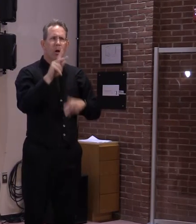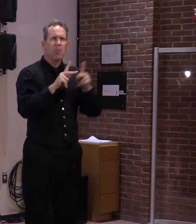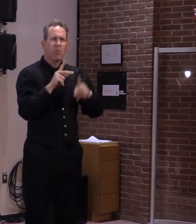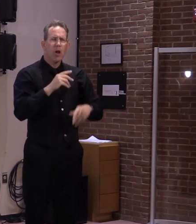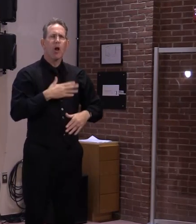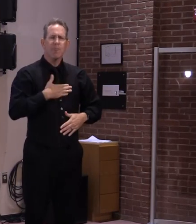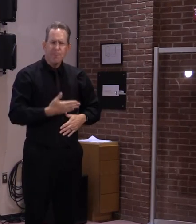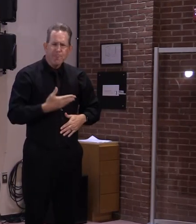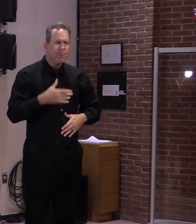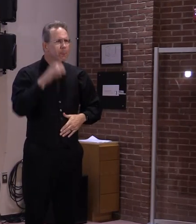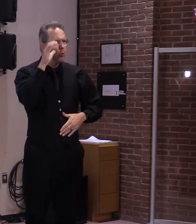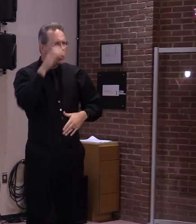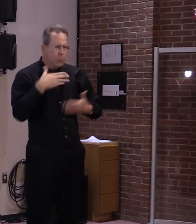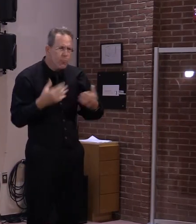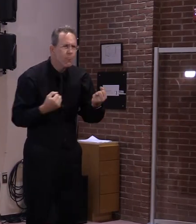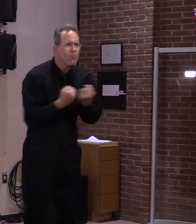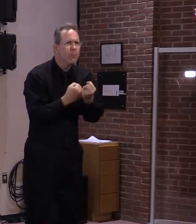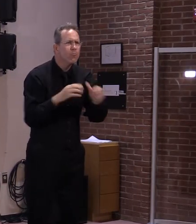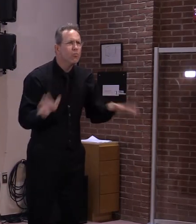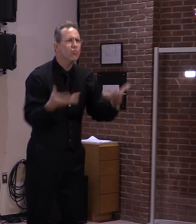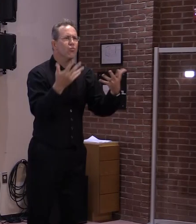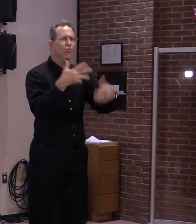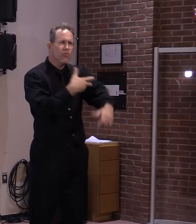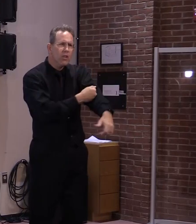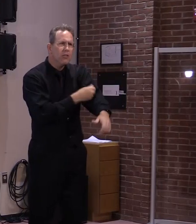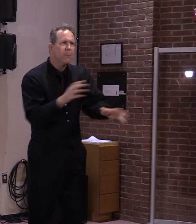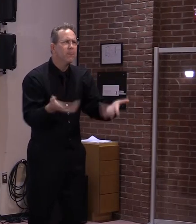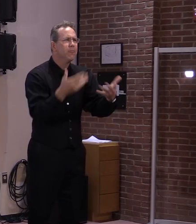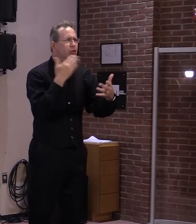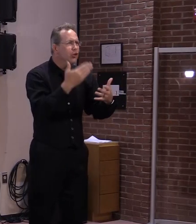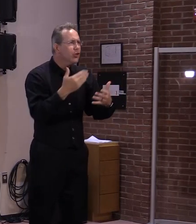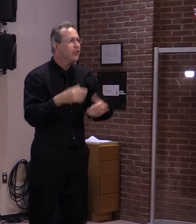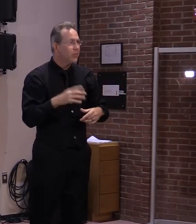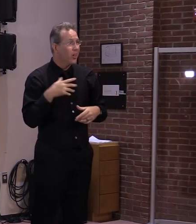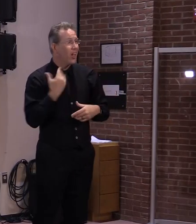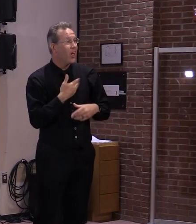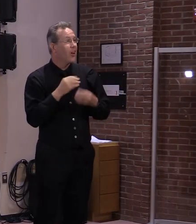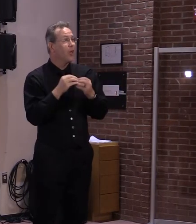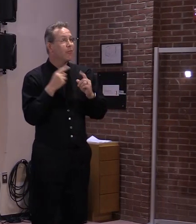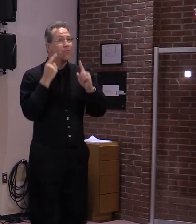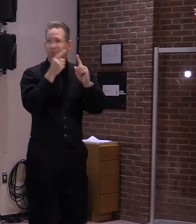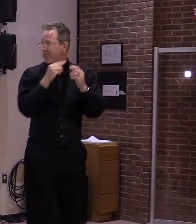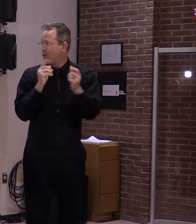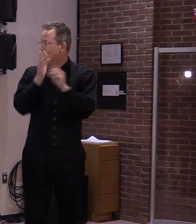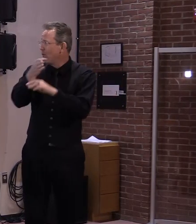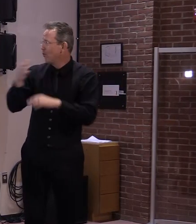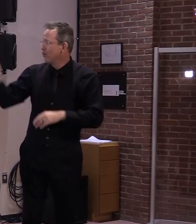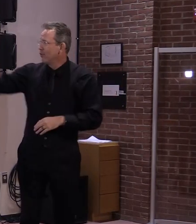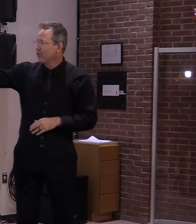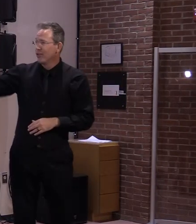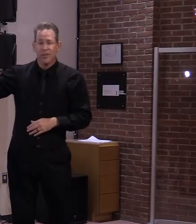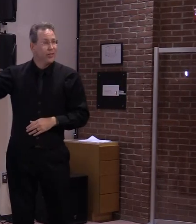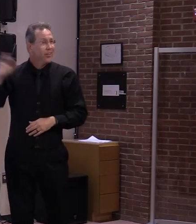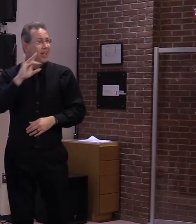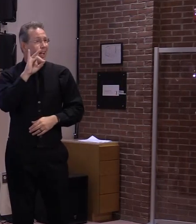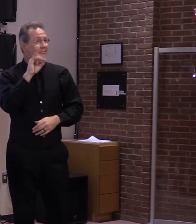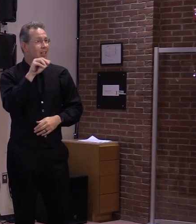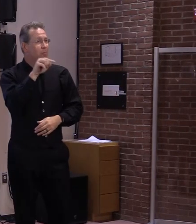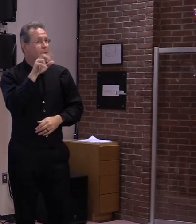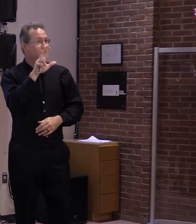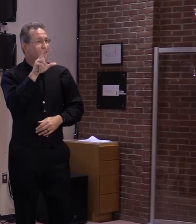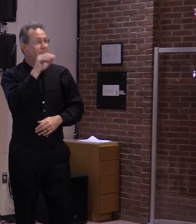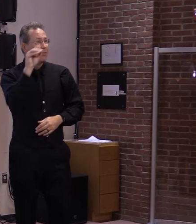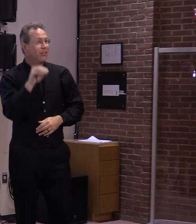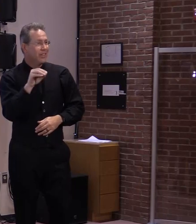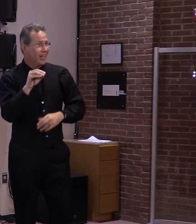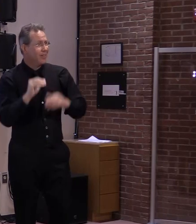crossing the 80% threshold, the CDC is now reporting an additional 983 Vermonters have started vaccination, moving our